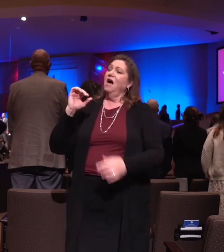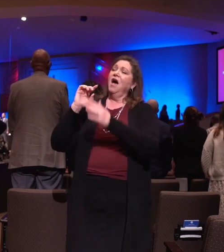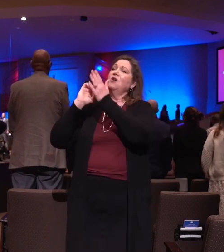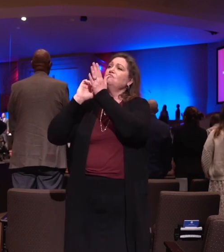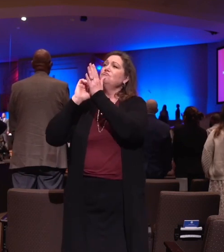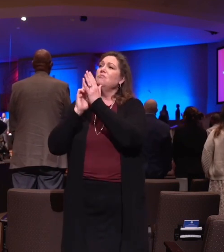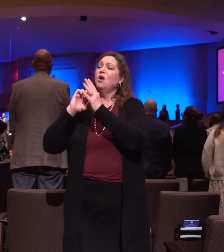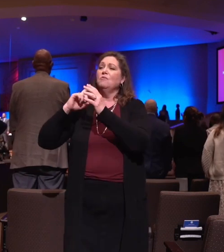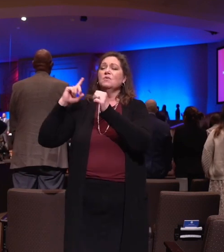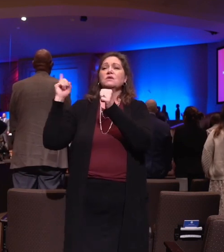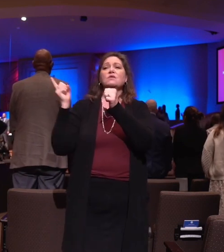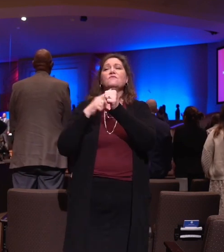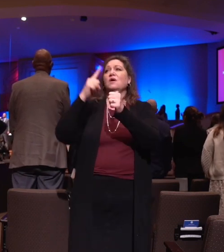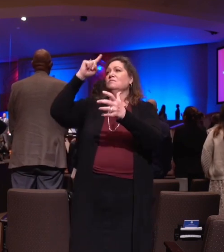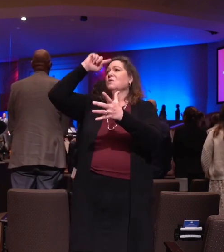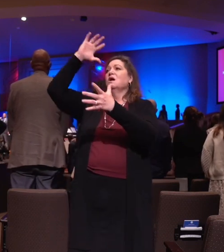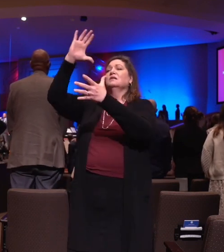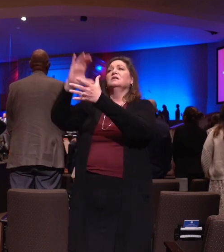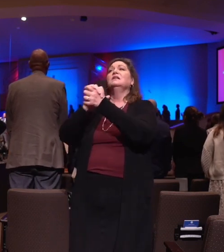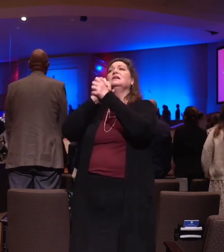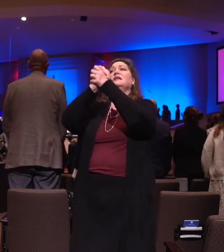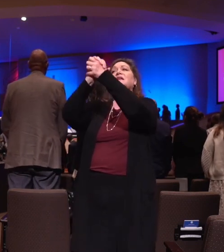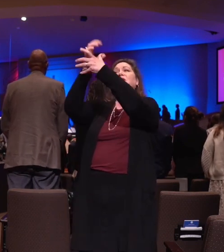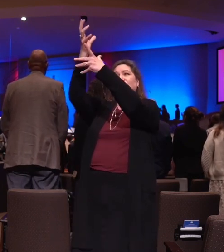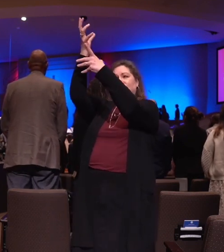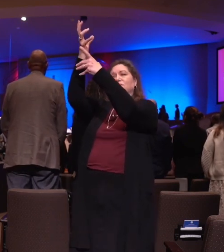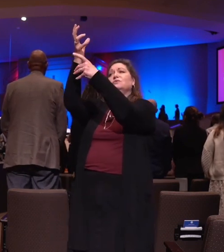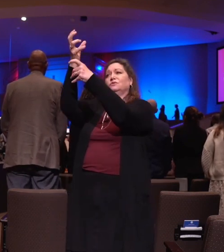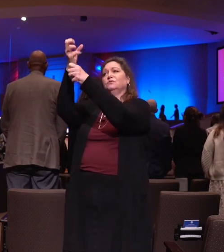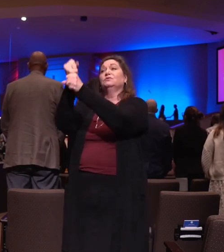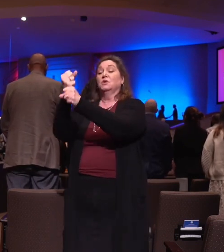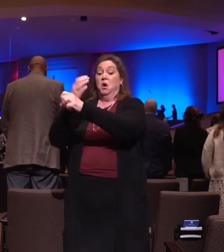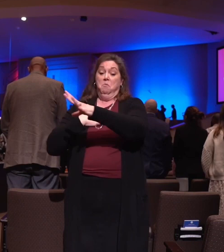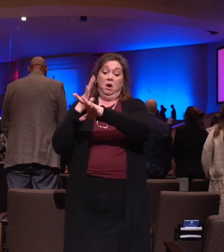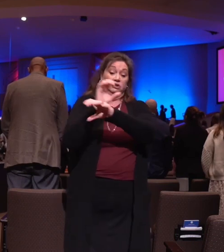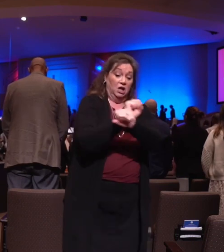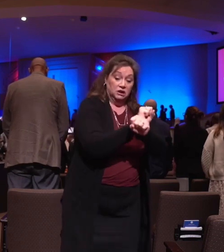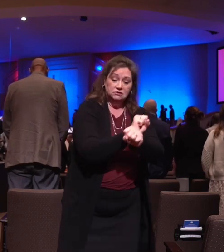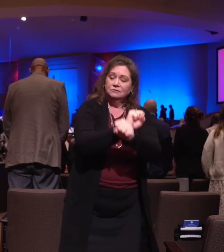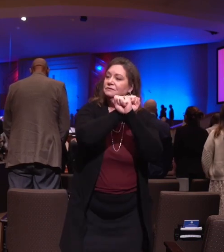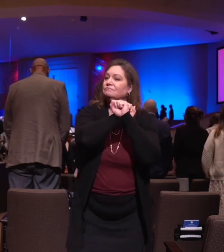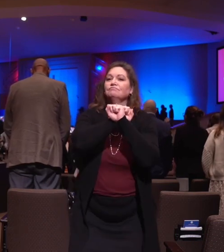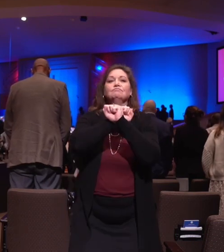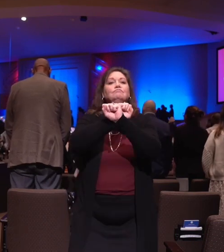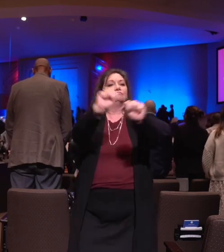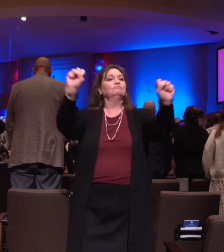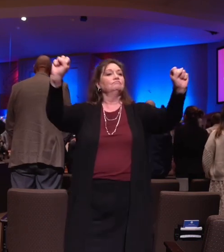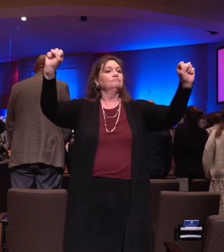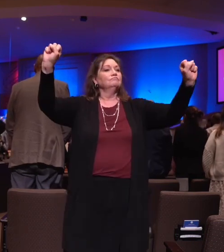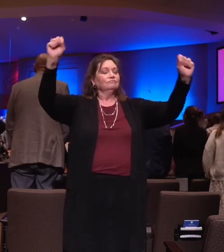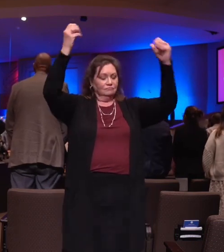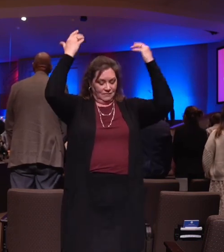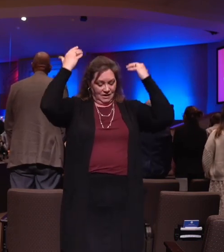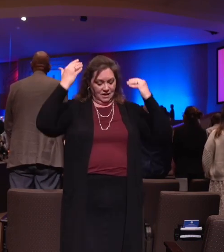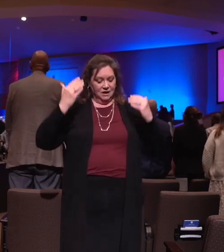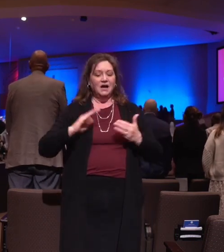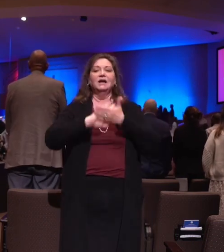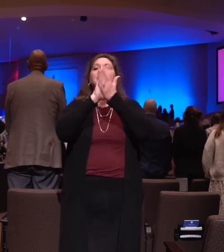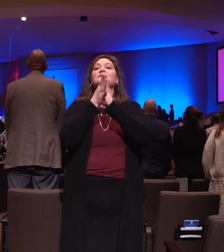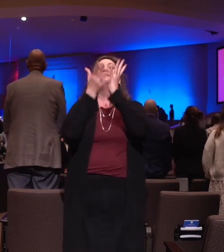I first believed. My chains are gone, I've been